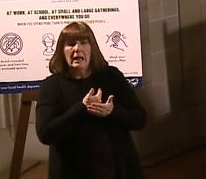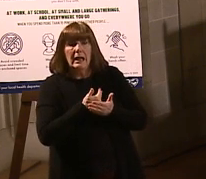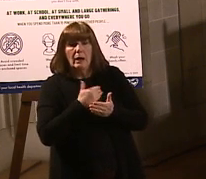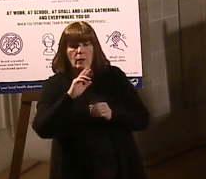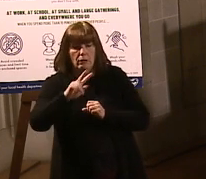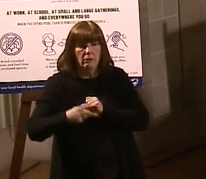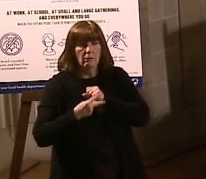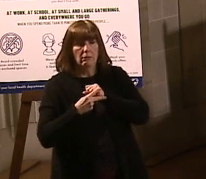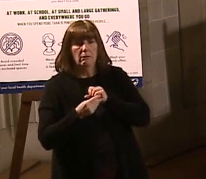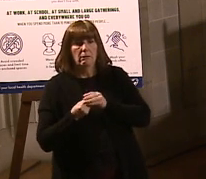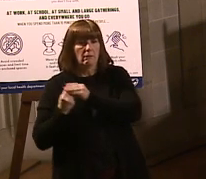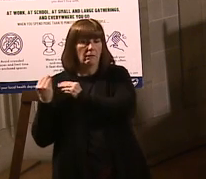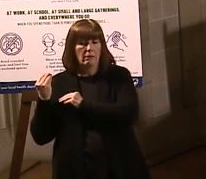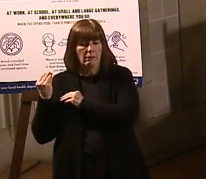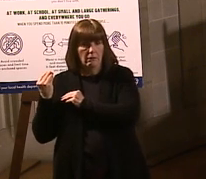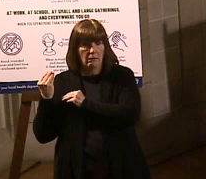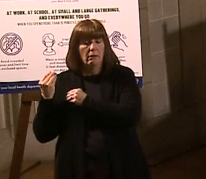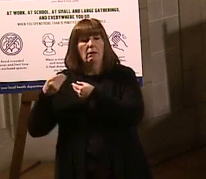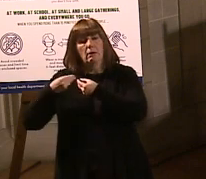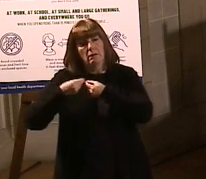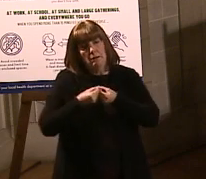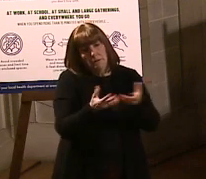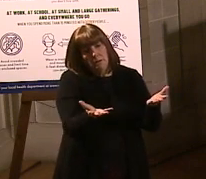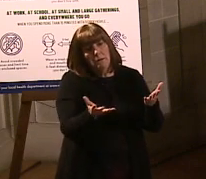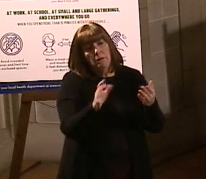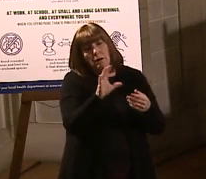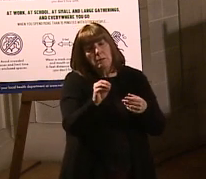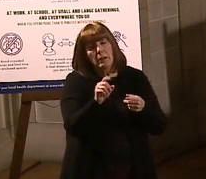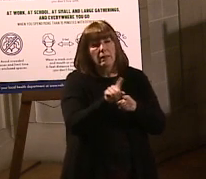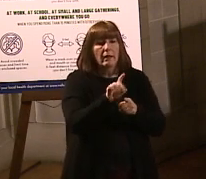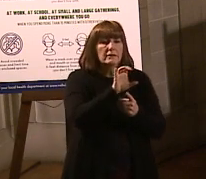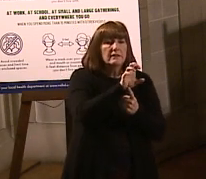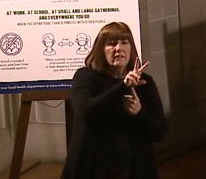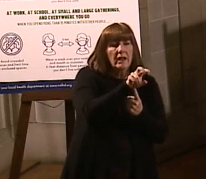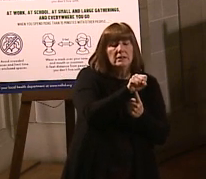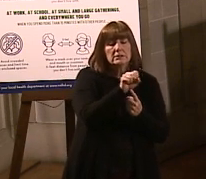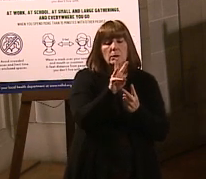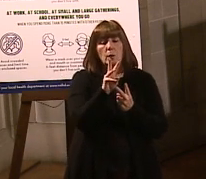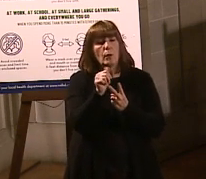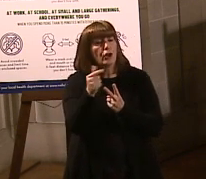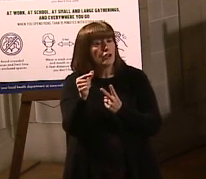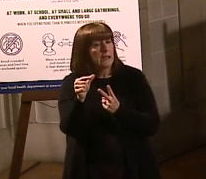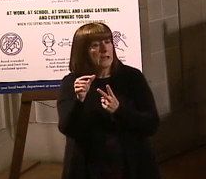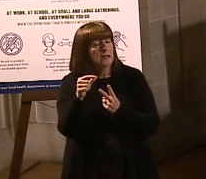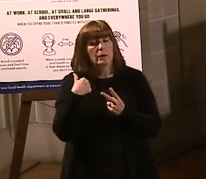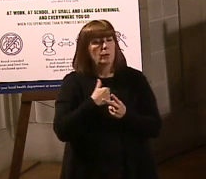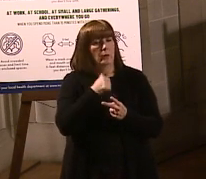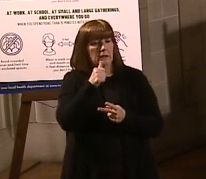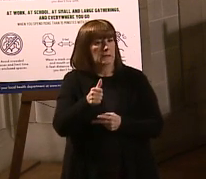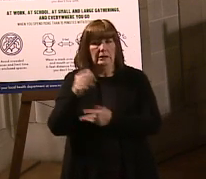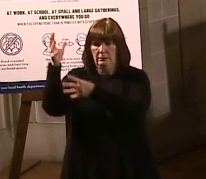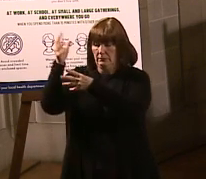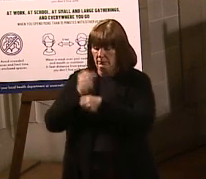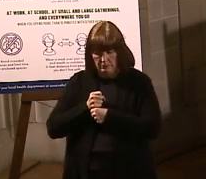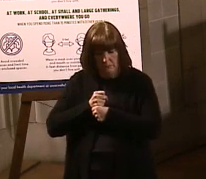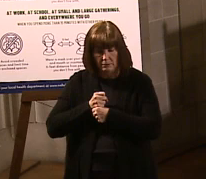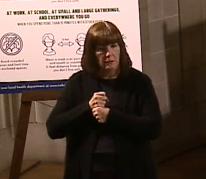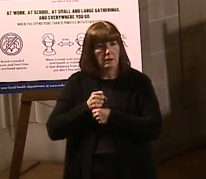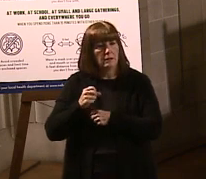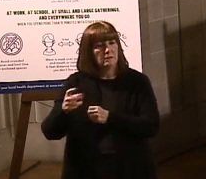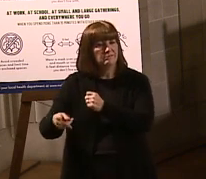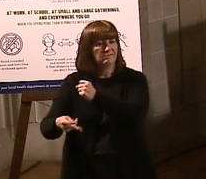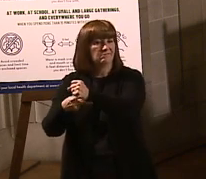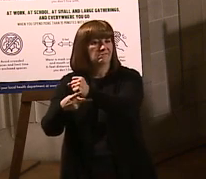that were then delivered to companies like CVS and Walgreens. So we never actually took possession of those. They were all given to